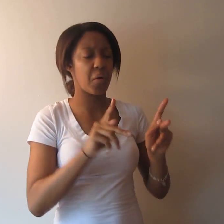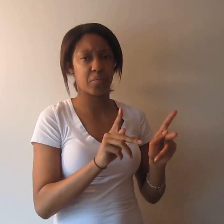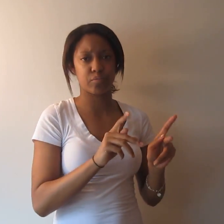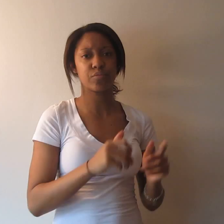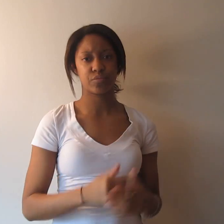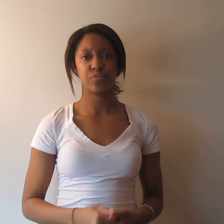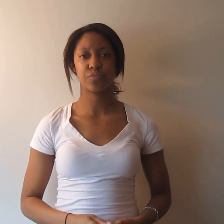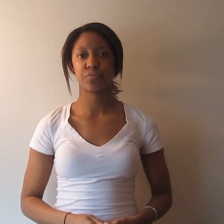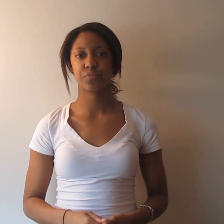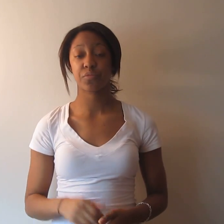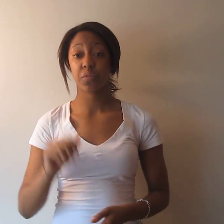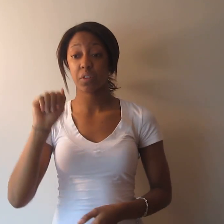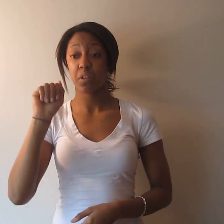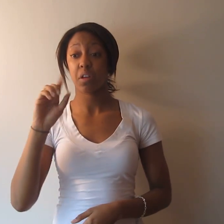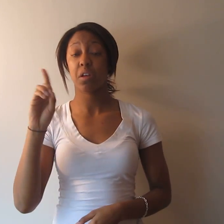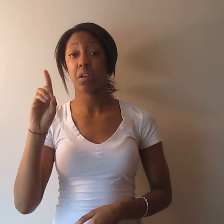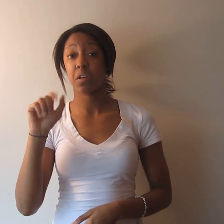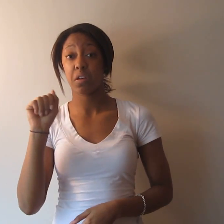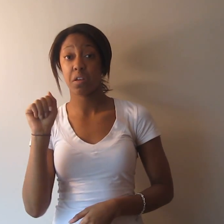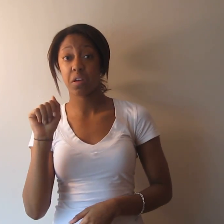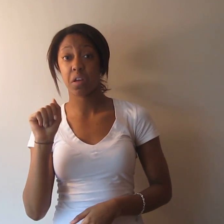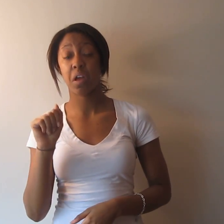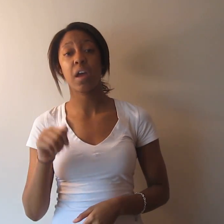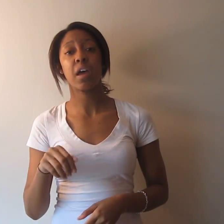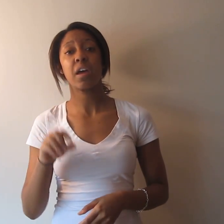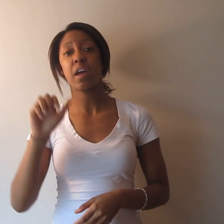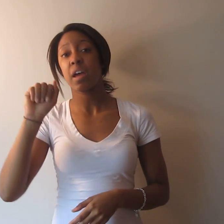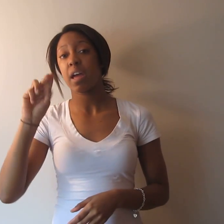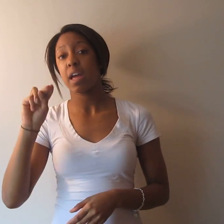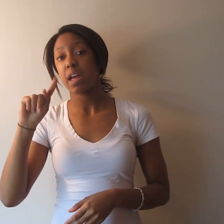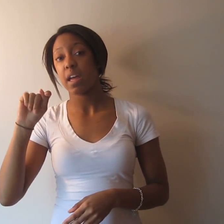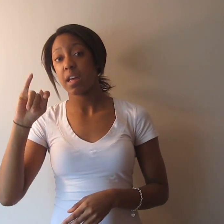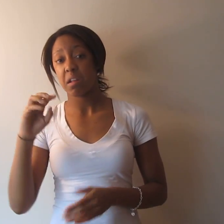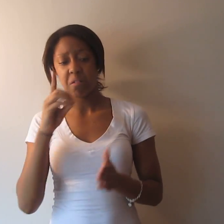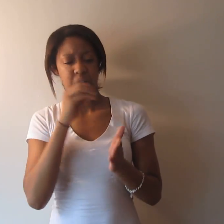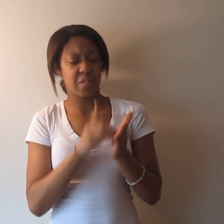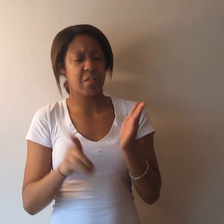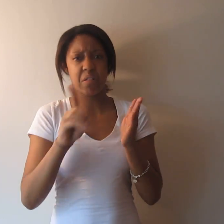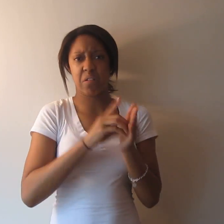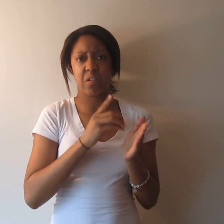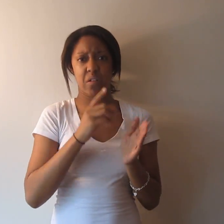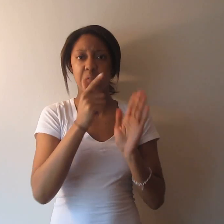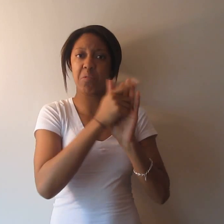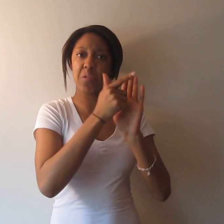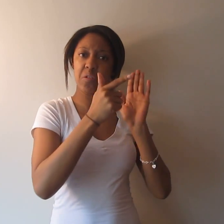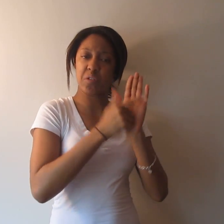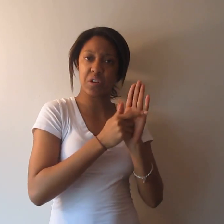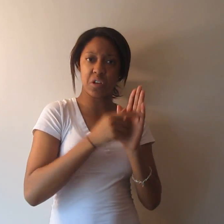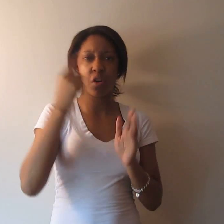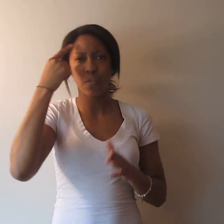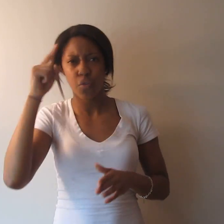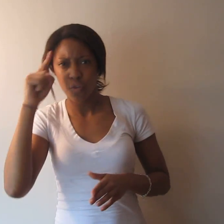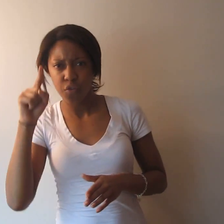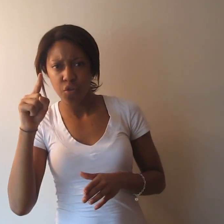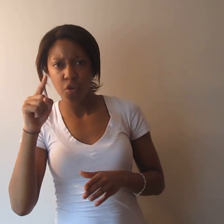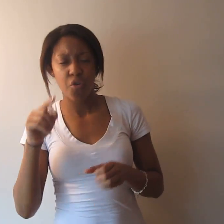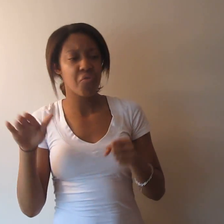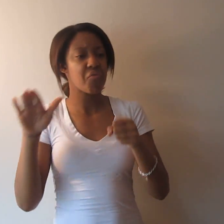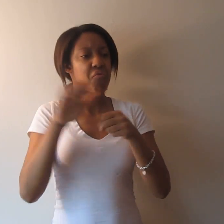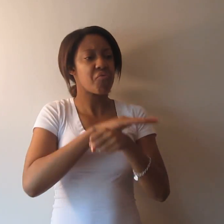The ADA is an anti-discrimination law that ensures you have full access to all benefits and the opportunities